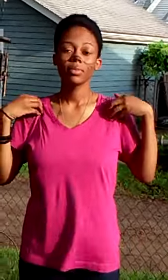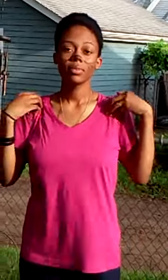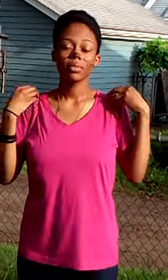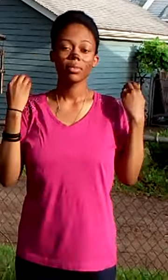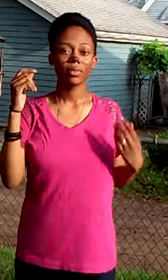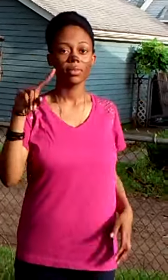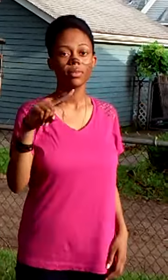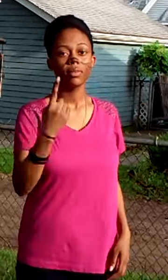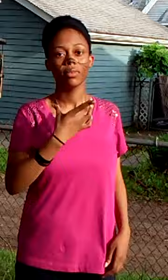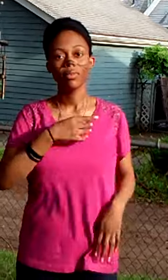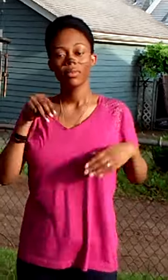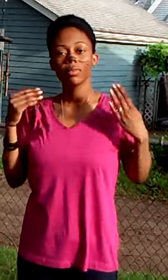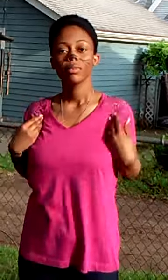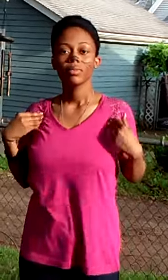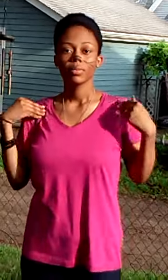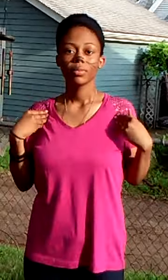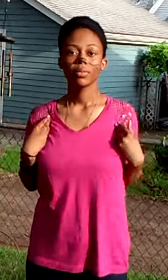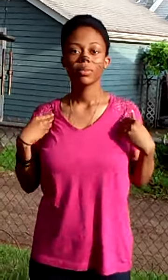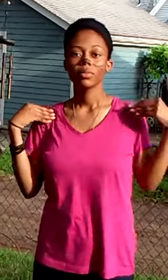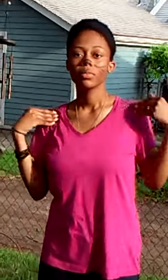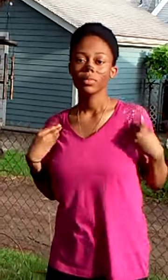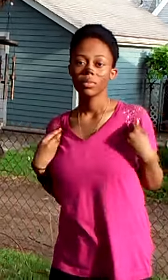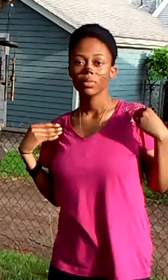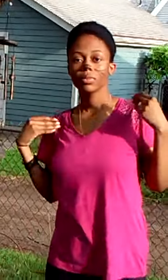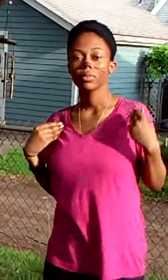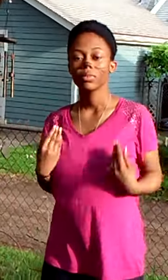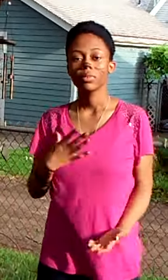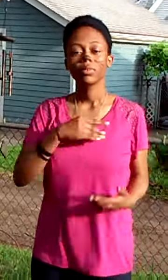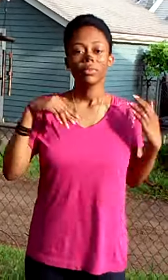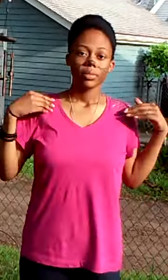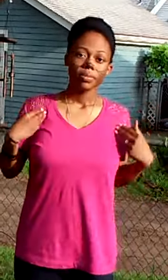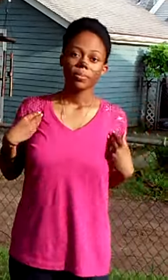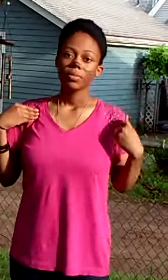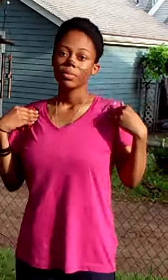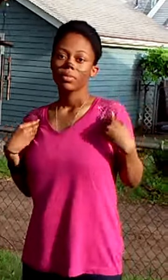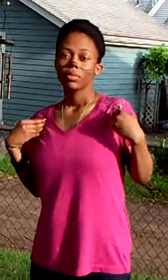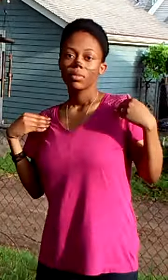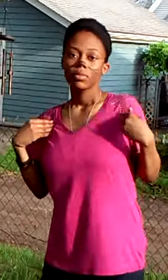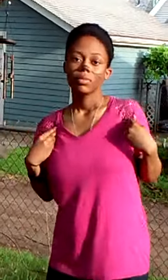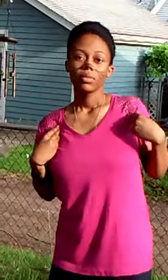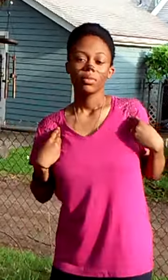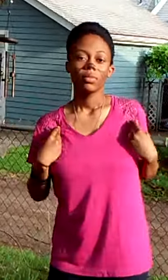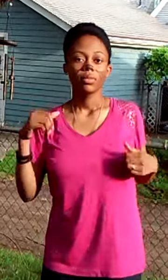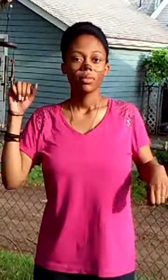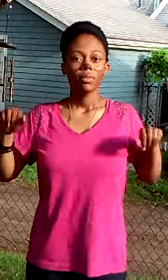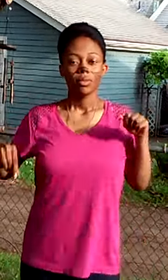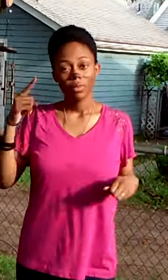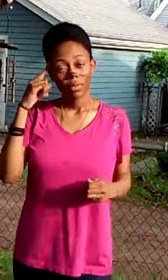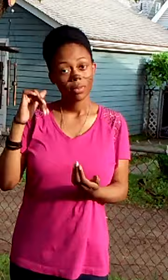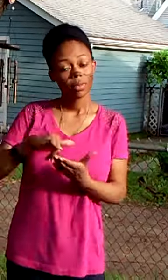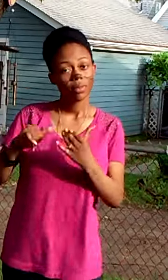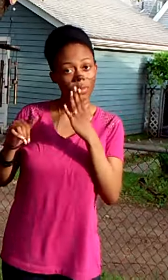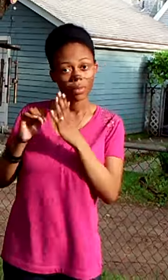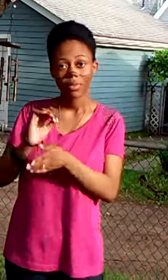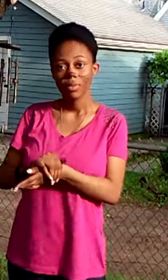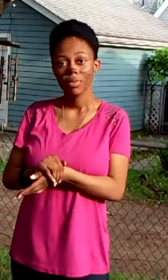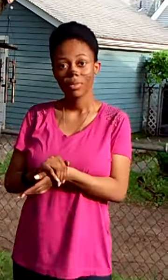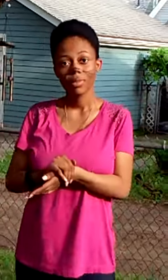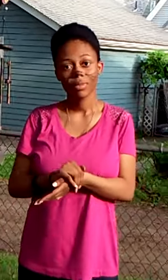alive Just like animals, animals, like animals, balls Baby I think that you can